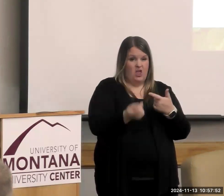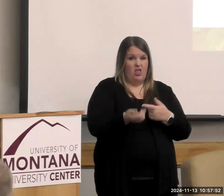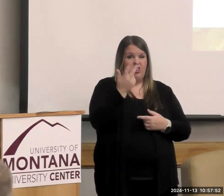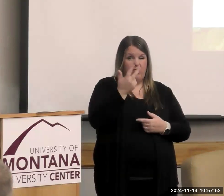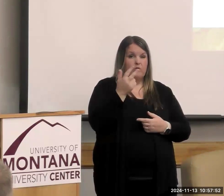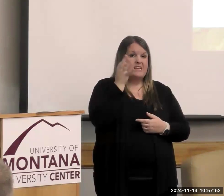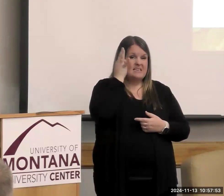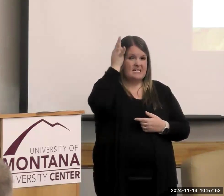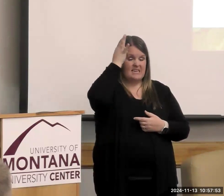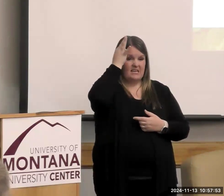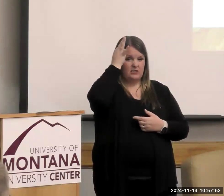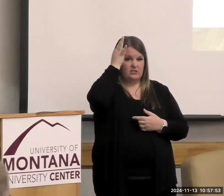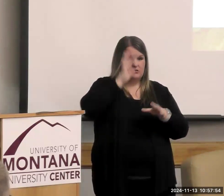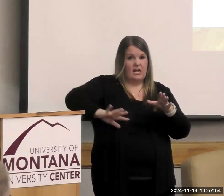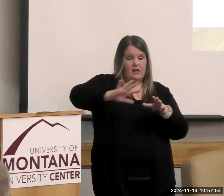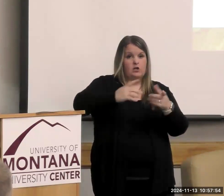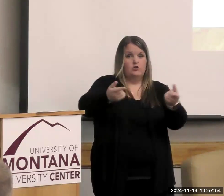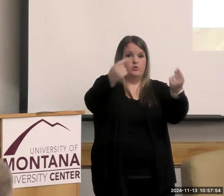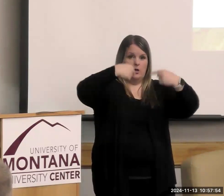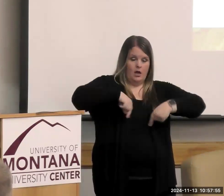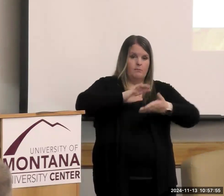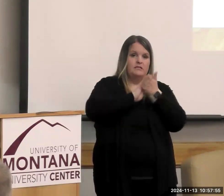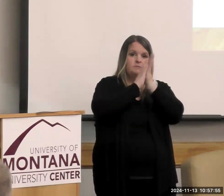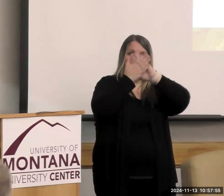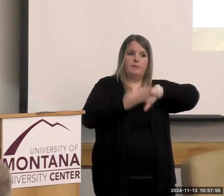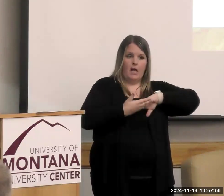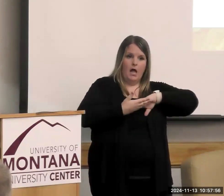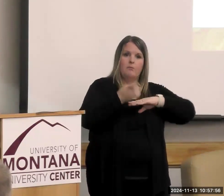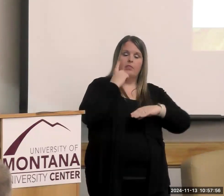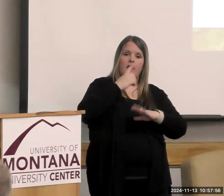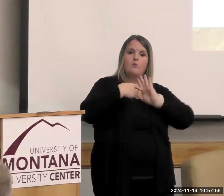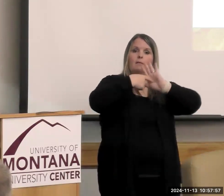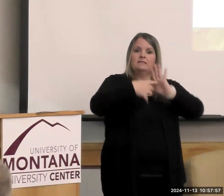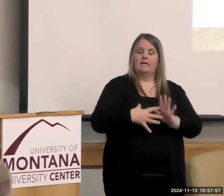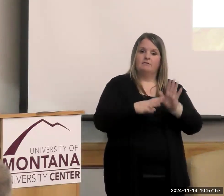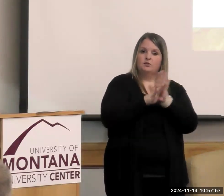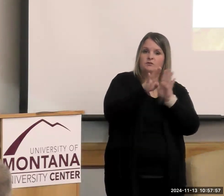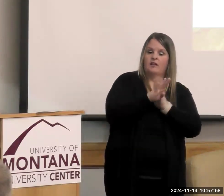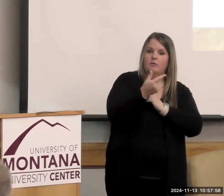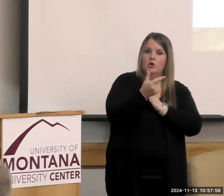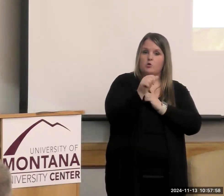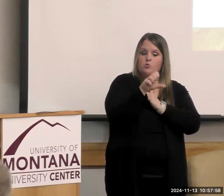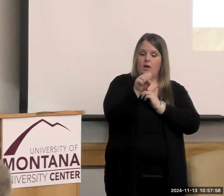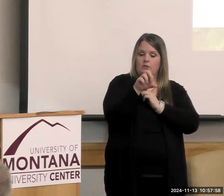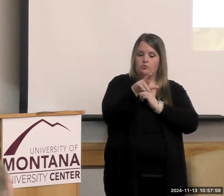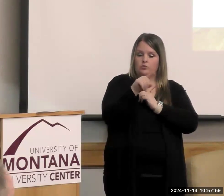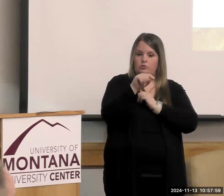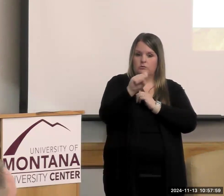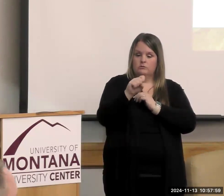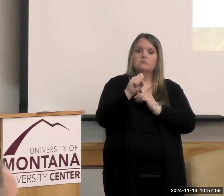as delegations to develop grassroots programs that would further this initiative.